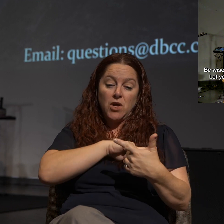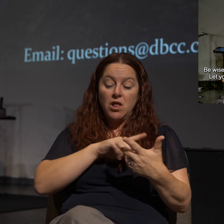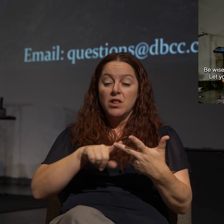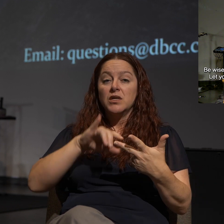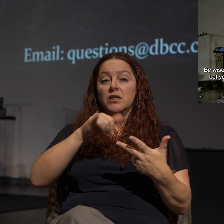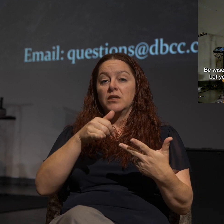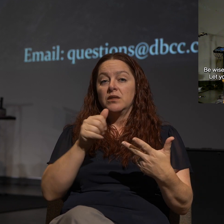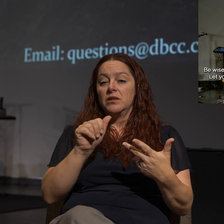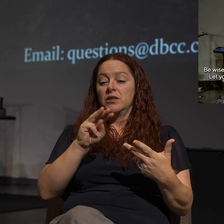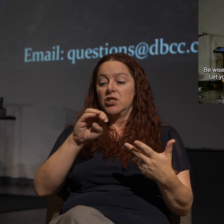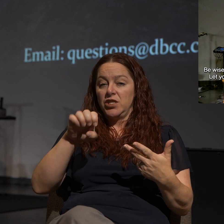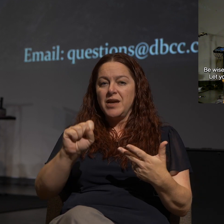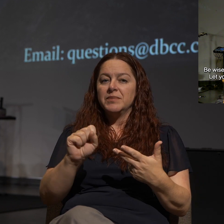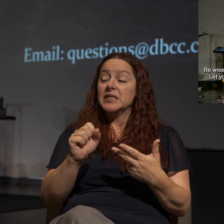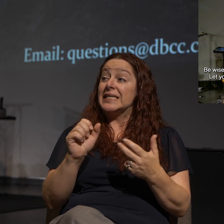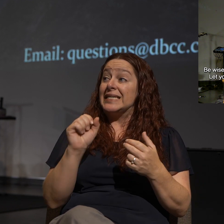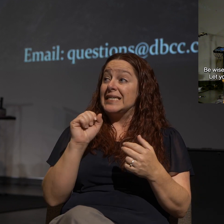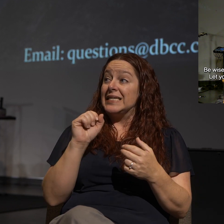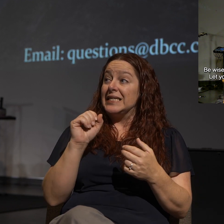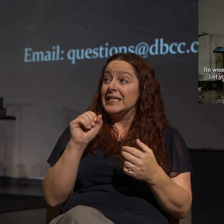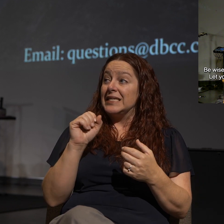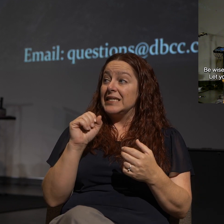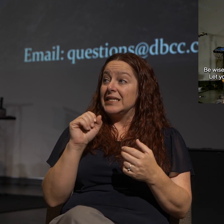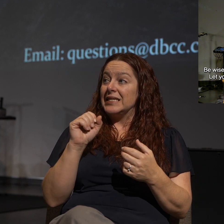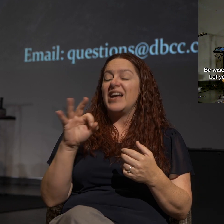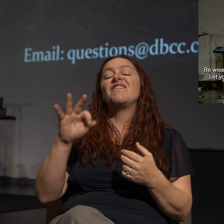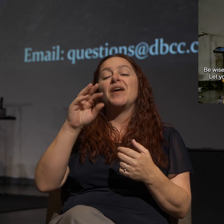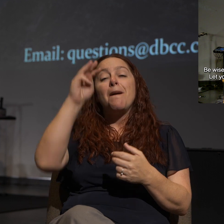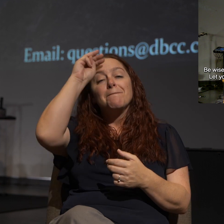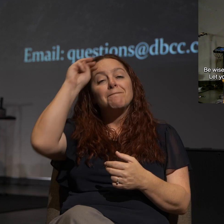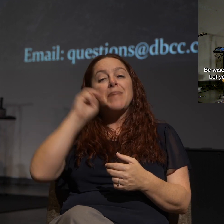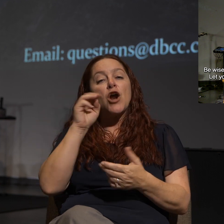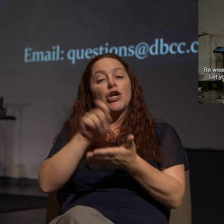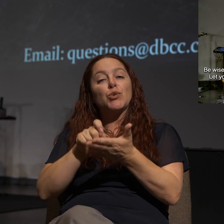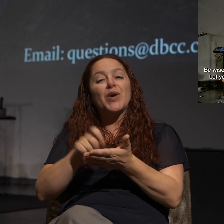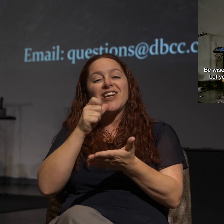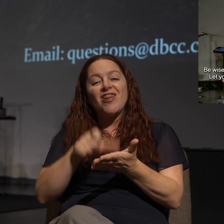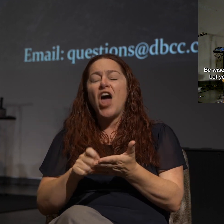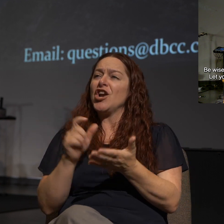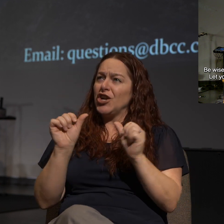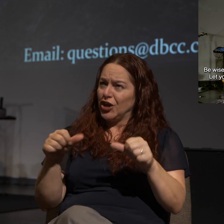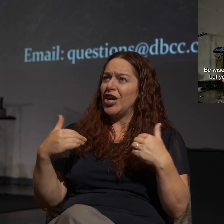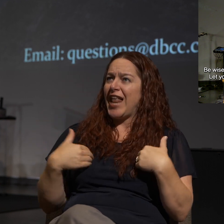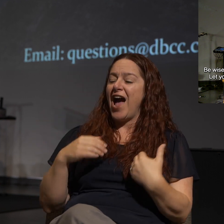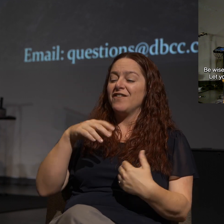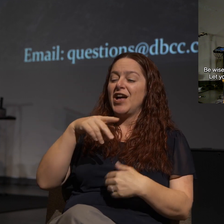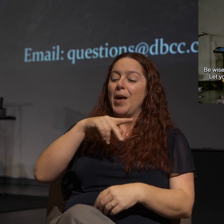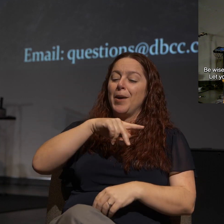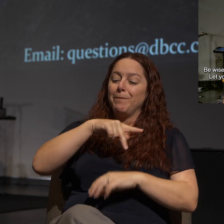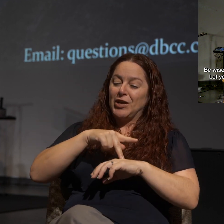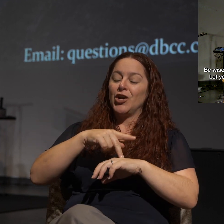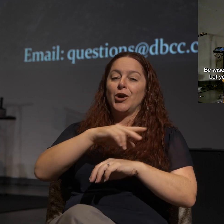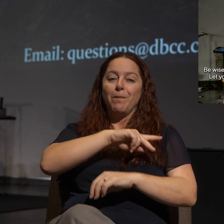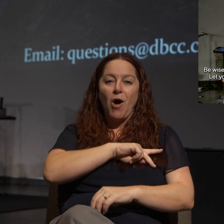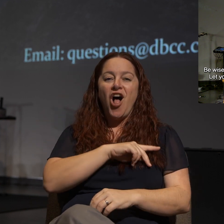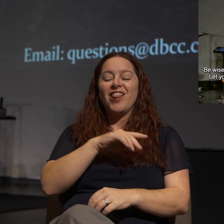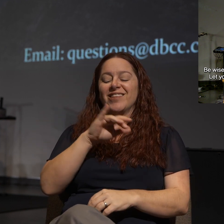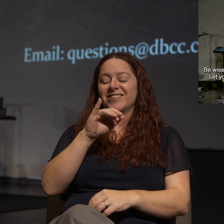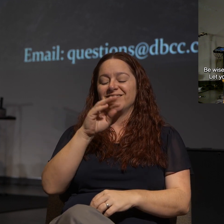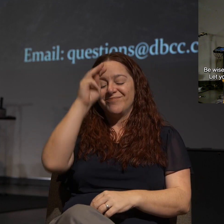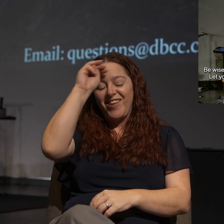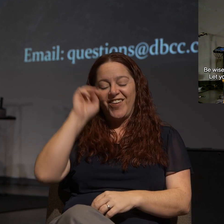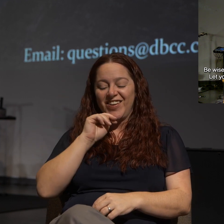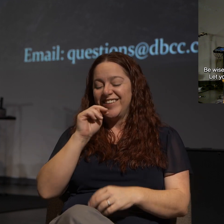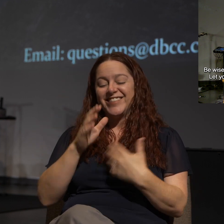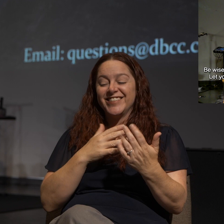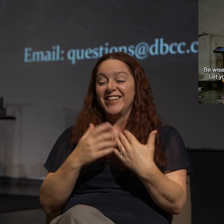If only Mary had actually written a letter, we could have had Peter, Paul, and Mary. But instead of we have Peter, Paul, and James. And James says here in chapter 3, verse 17